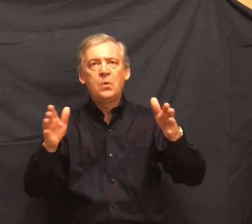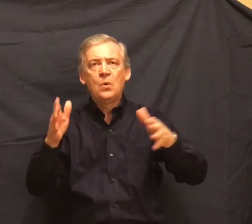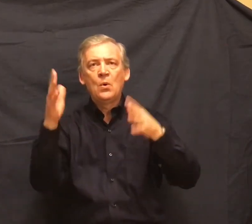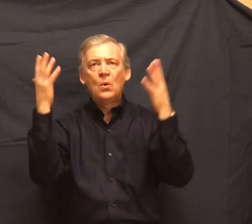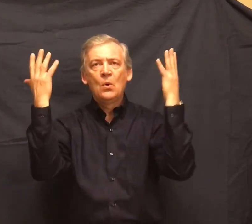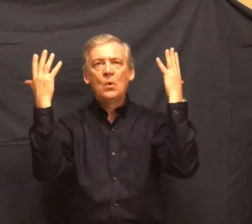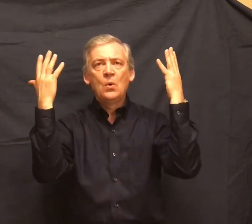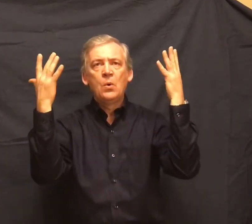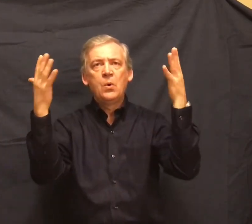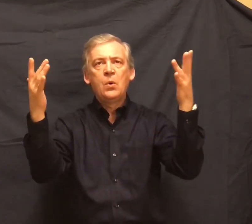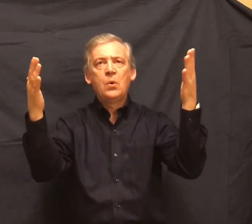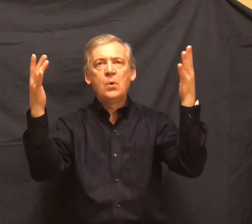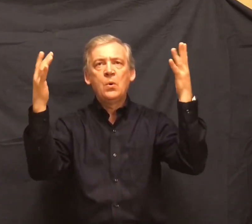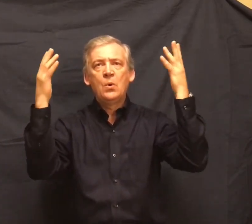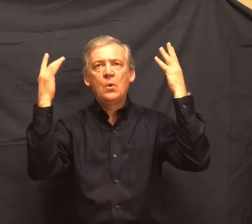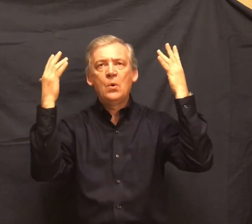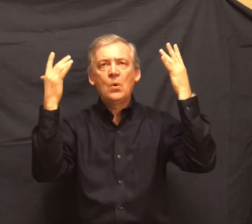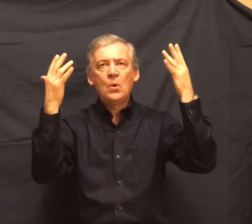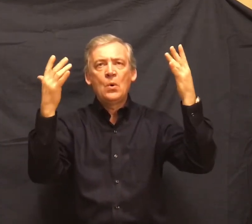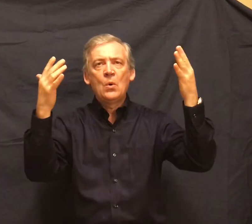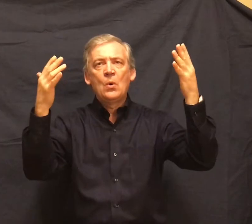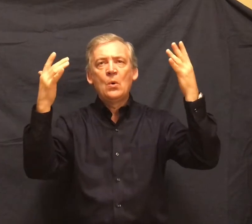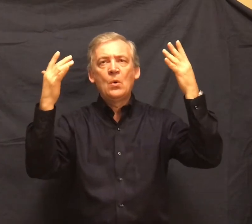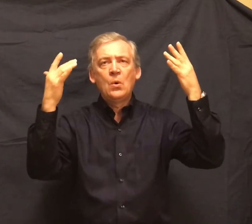The shade climbed up the hills toward the top.